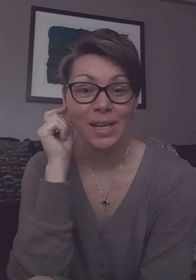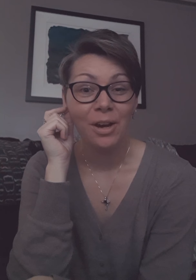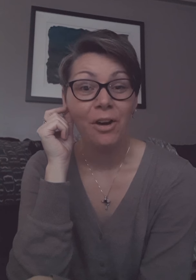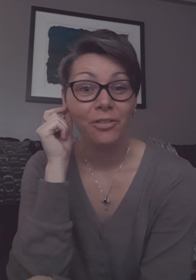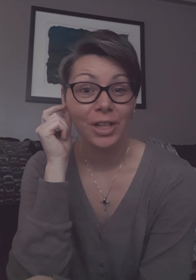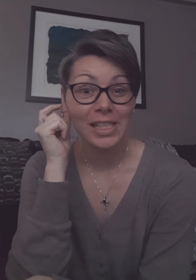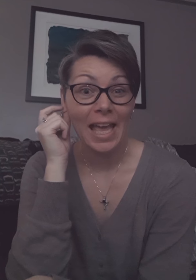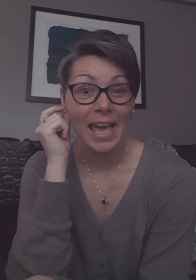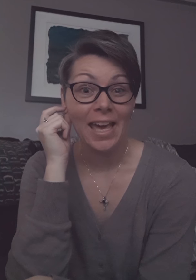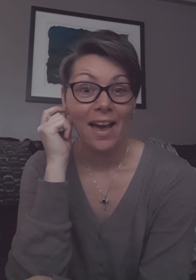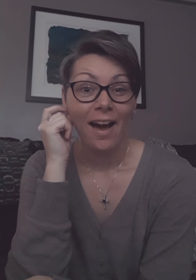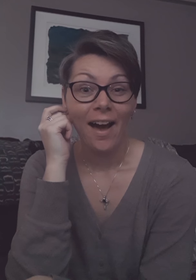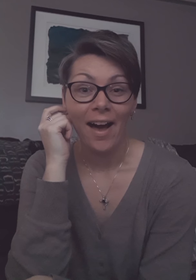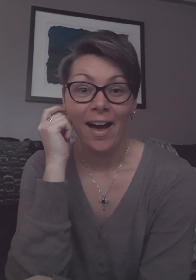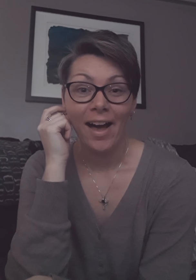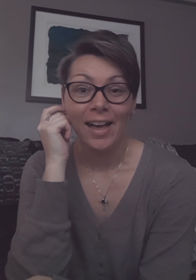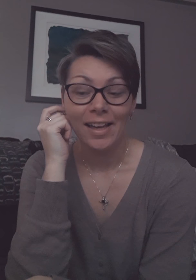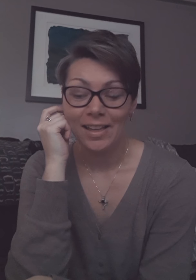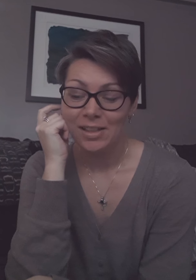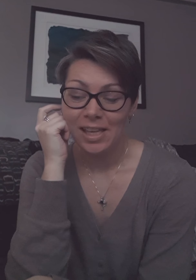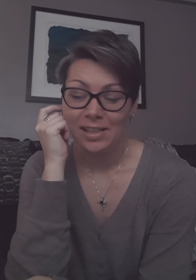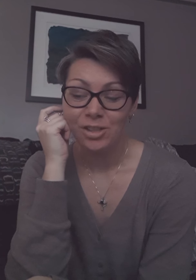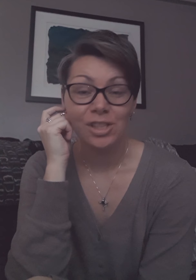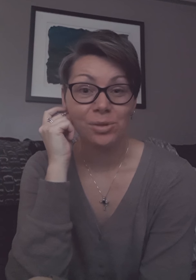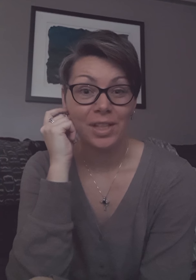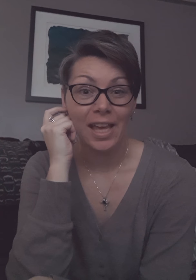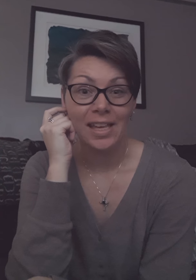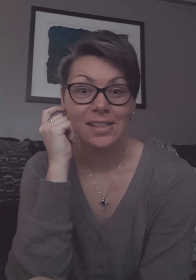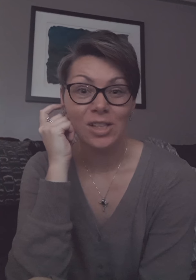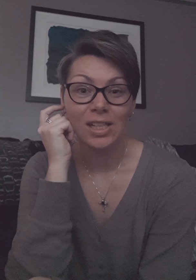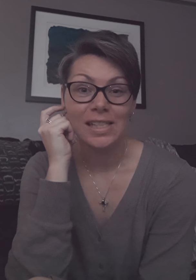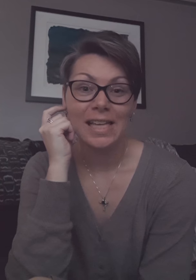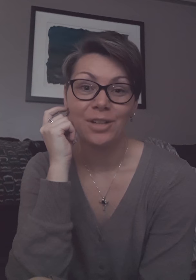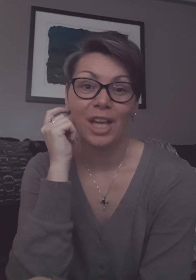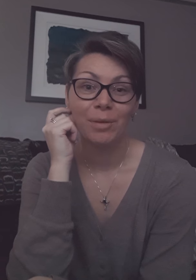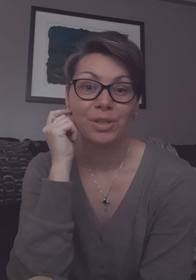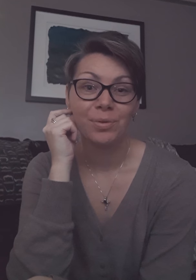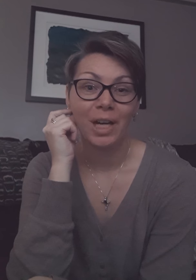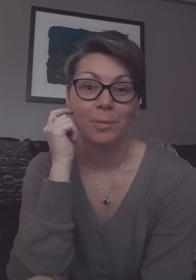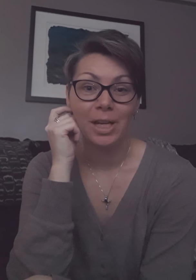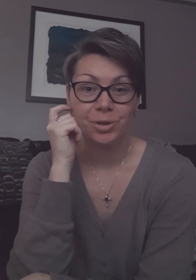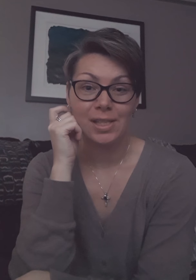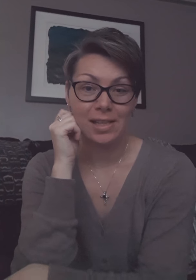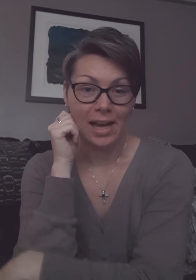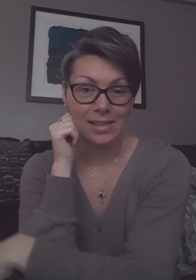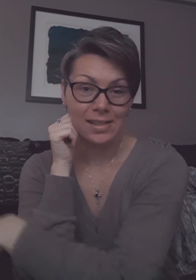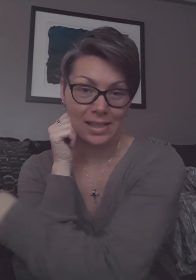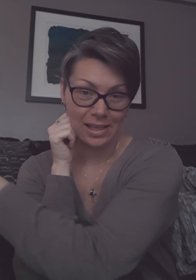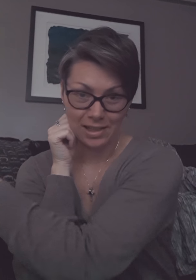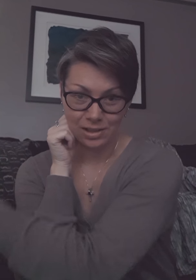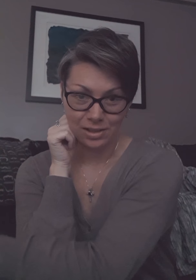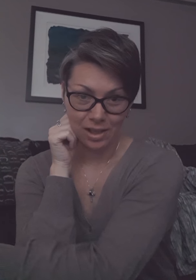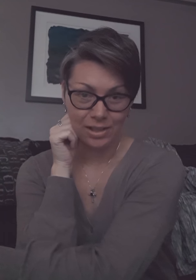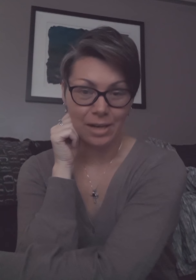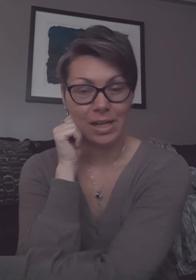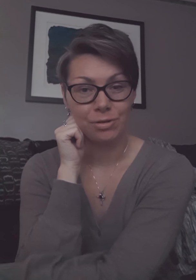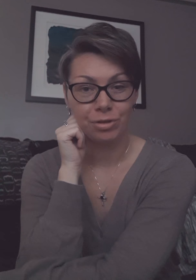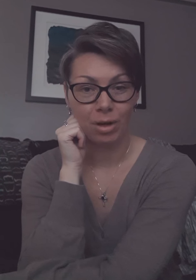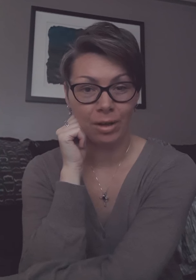for today uh in just three days on Saturday we're doing our matrix test in downtown Toronto